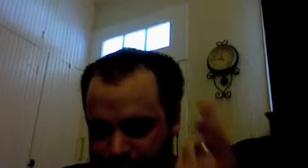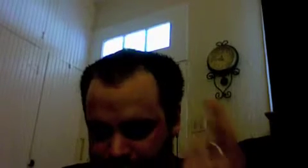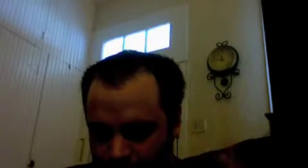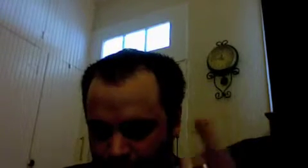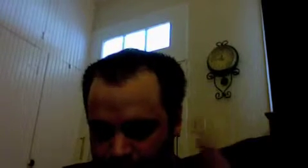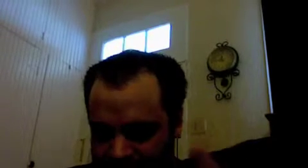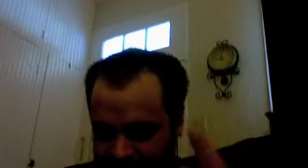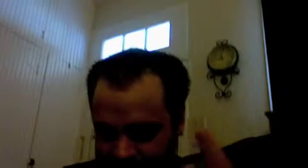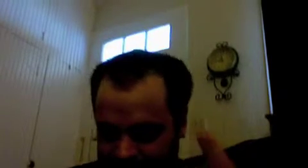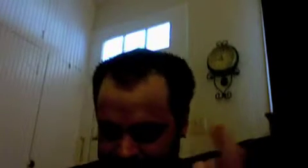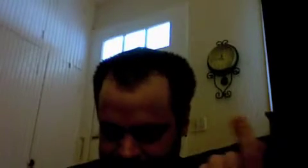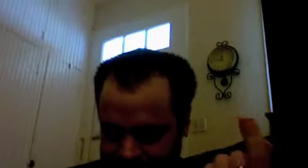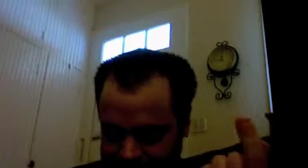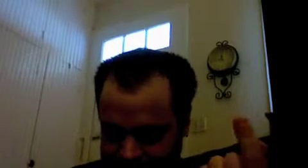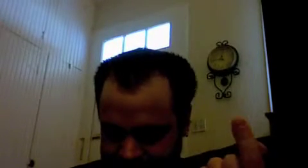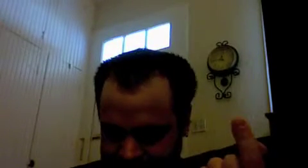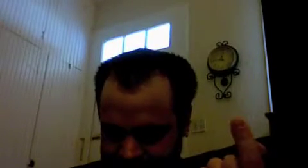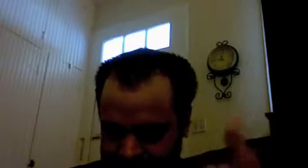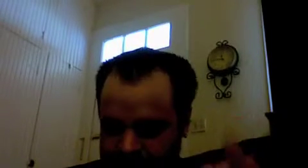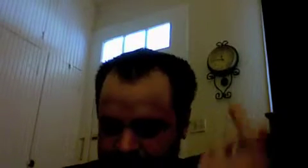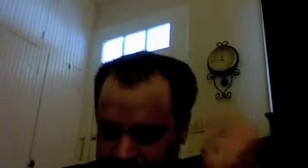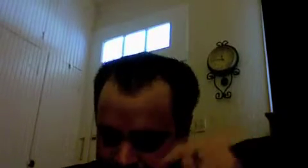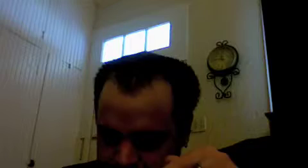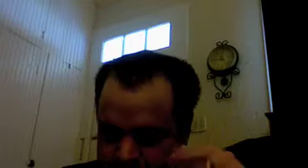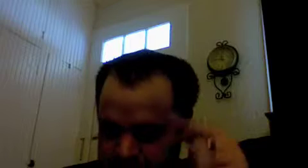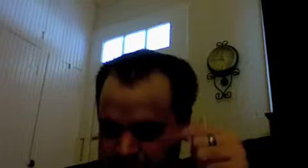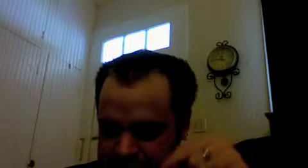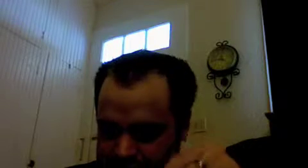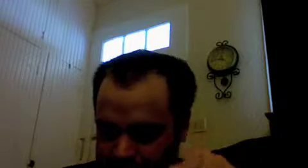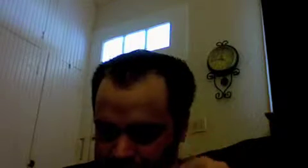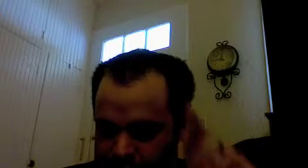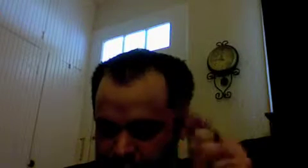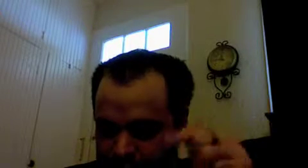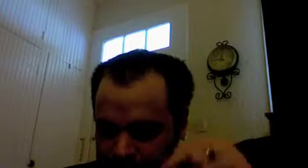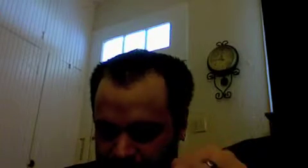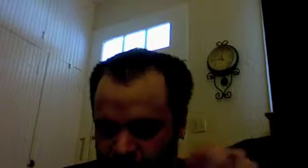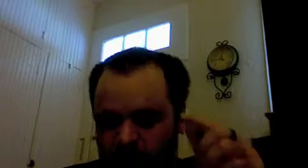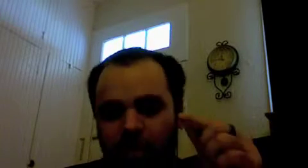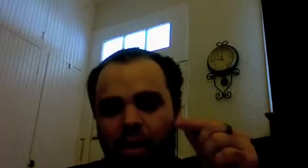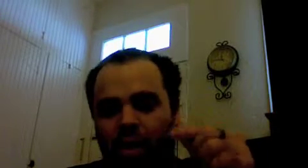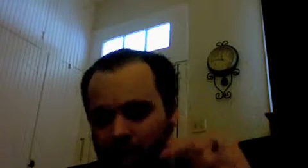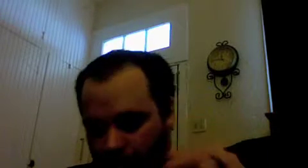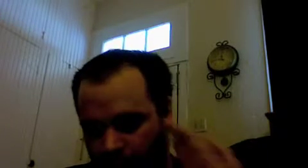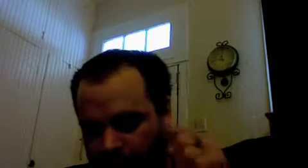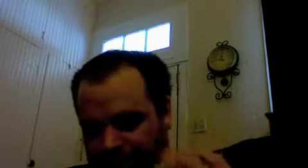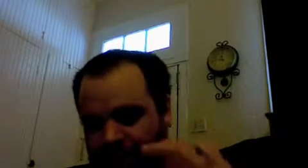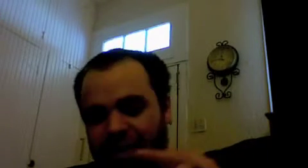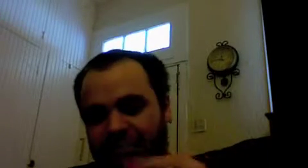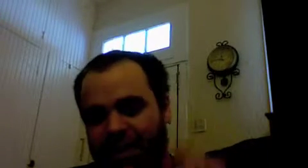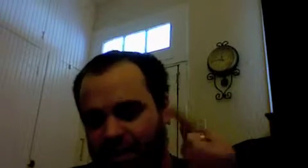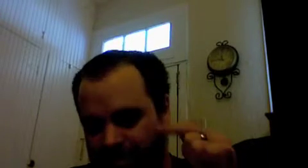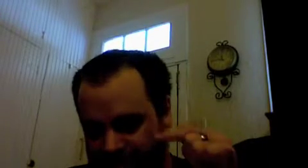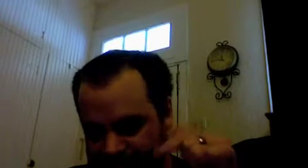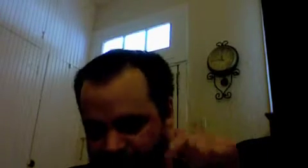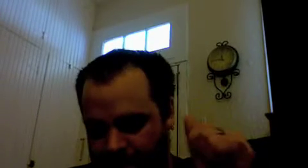for itself so too the self-movement of the form are altogether left out of the account